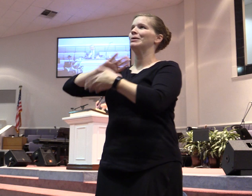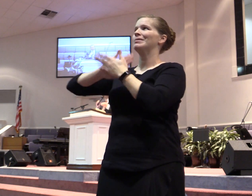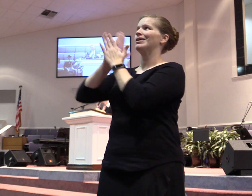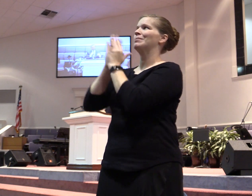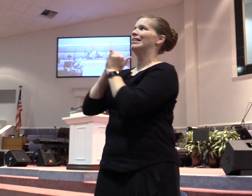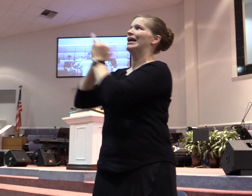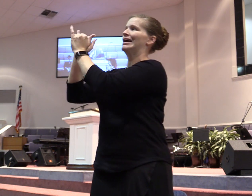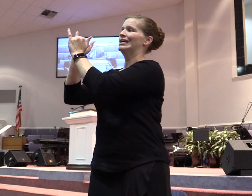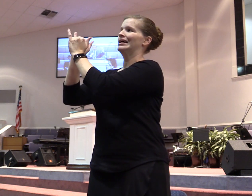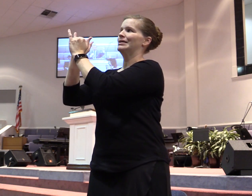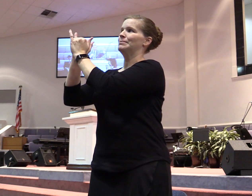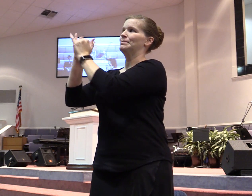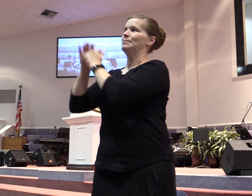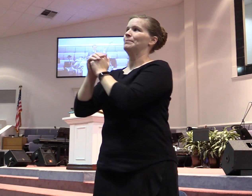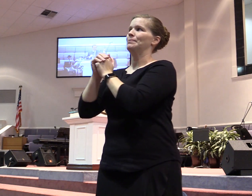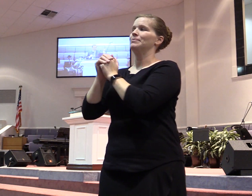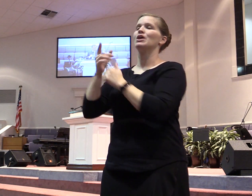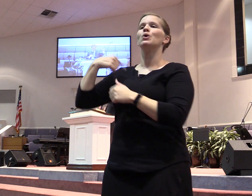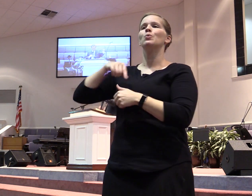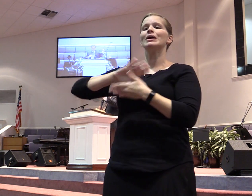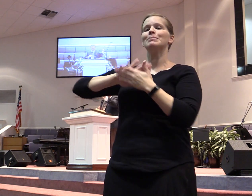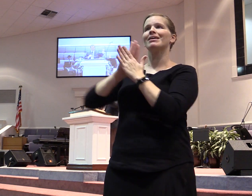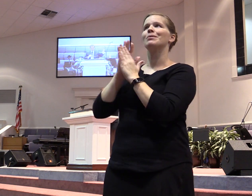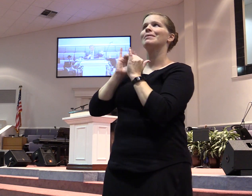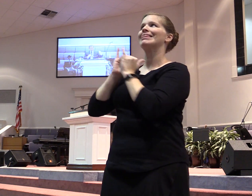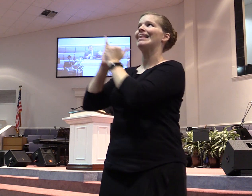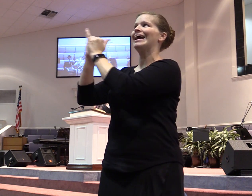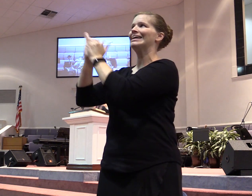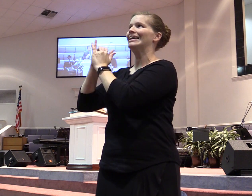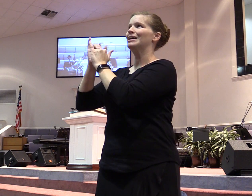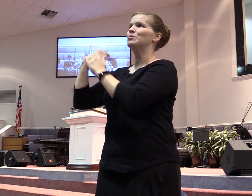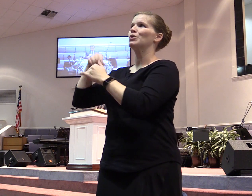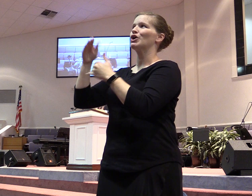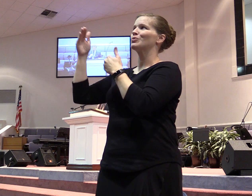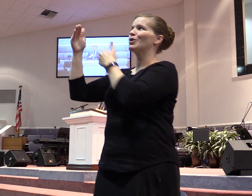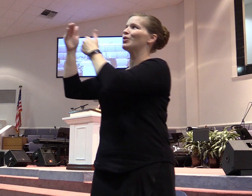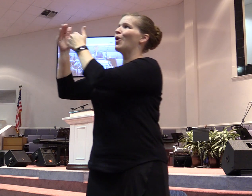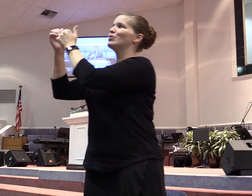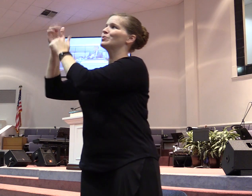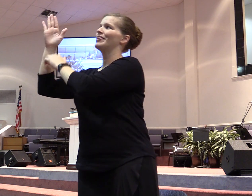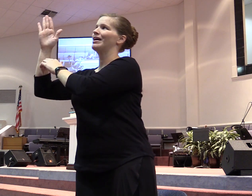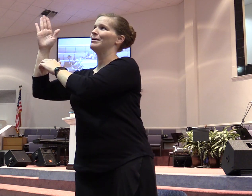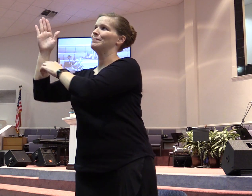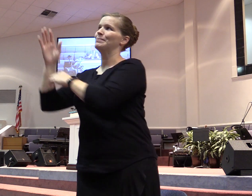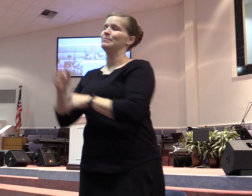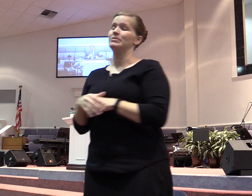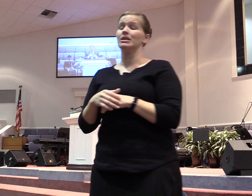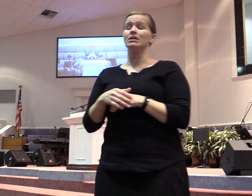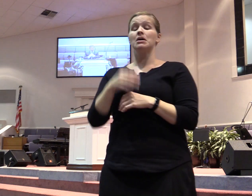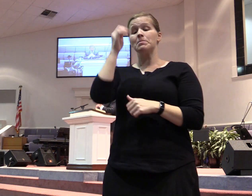we are to God. Come on. He said I may be sitting in my living room with my Siamese cat on my lap and my wife